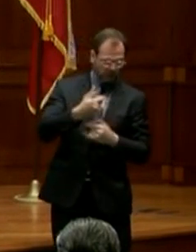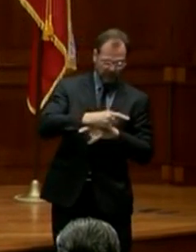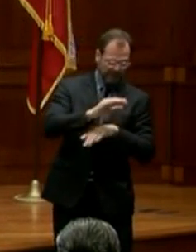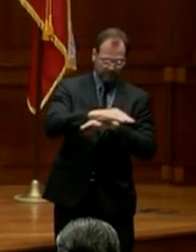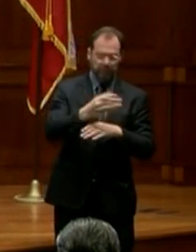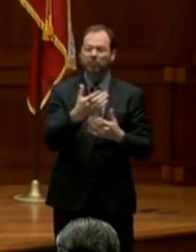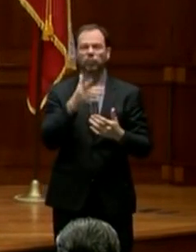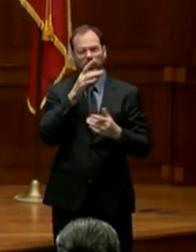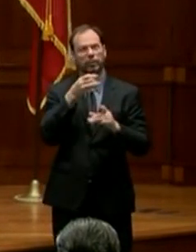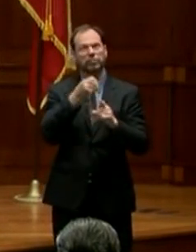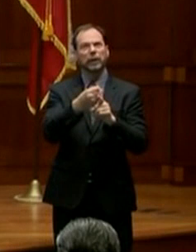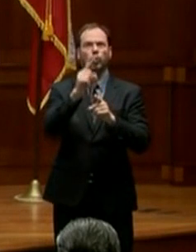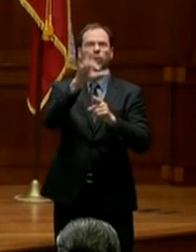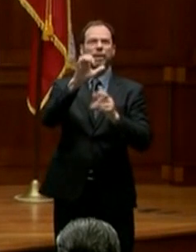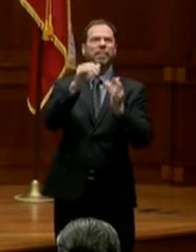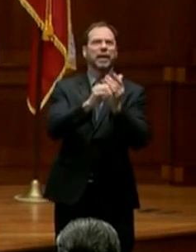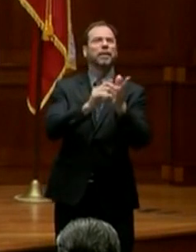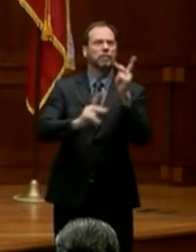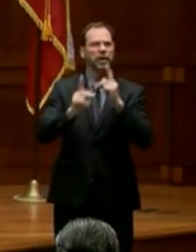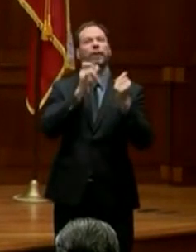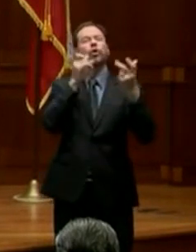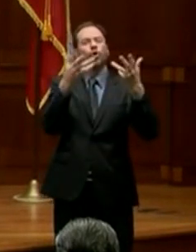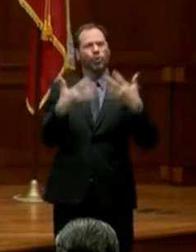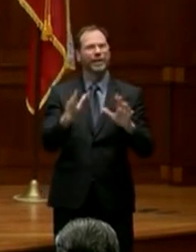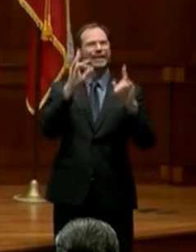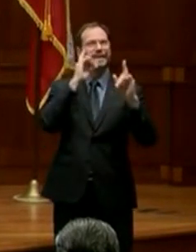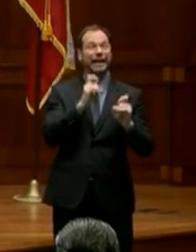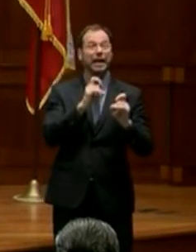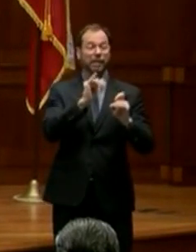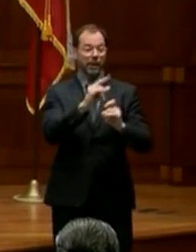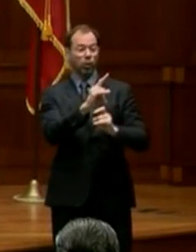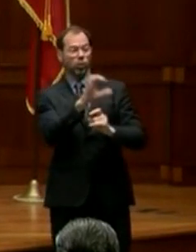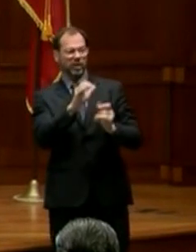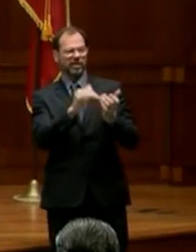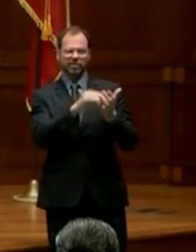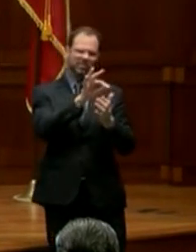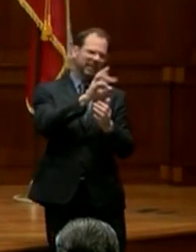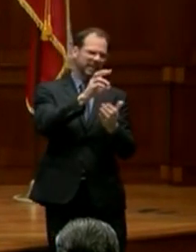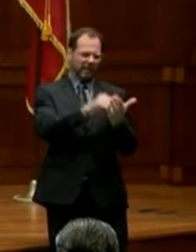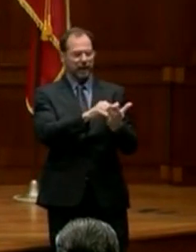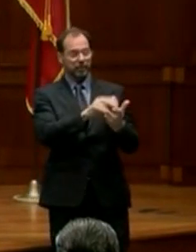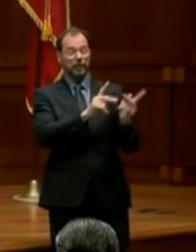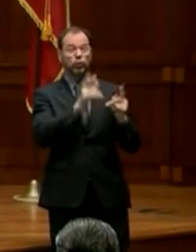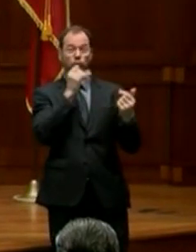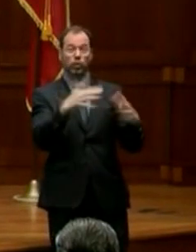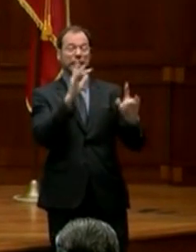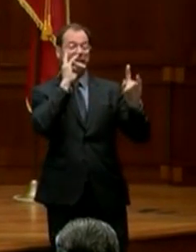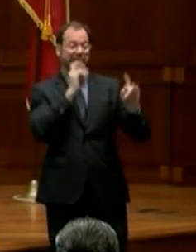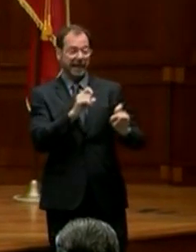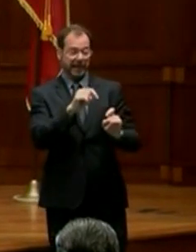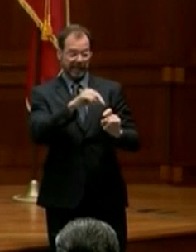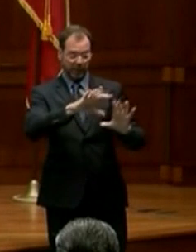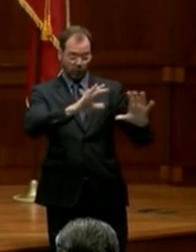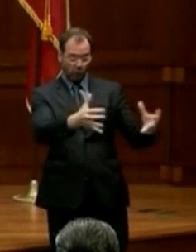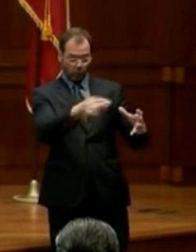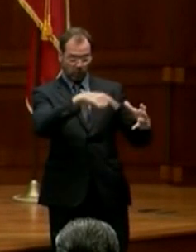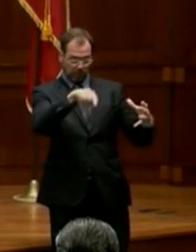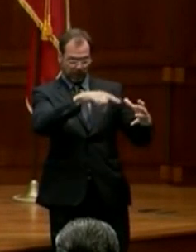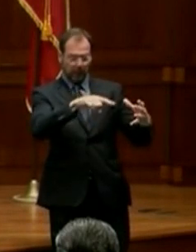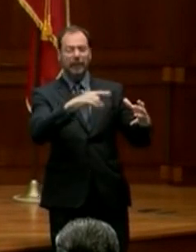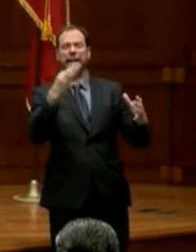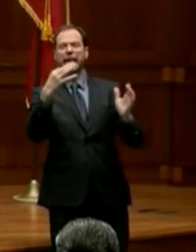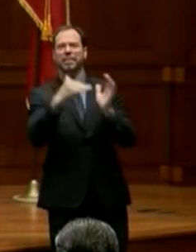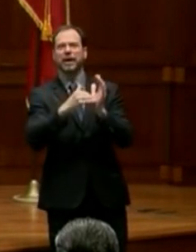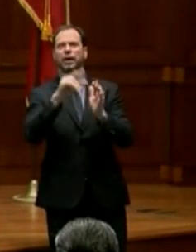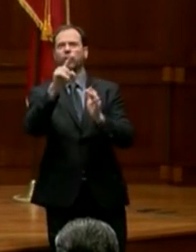mark of the number of people who have been tested. Of those more than 96,000 people who have been tested, 9